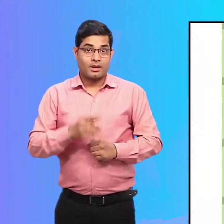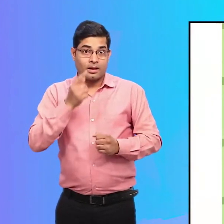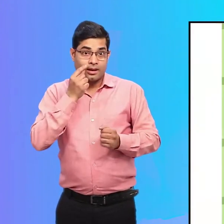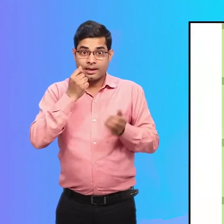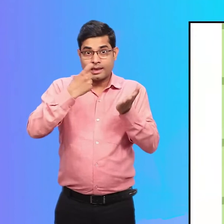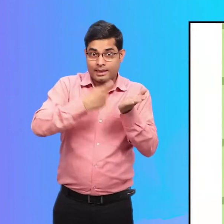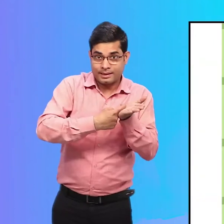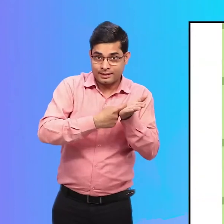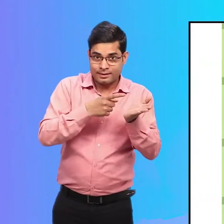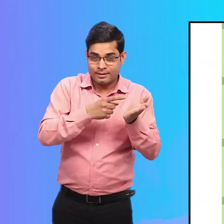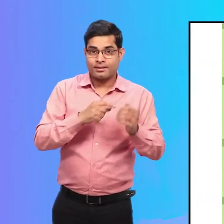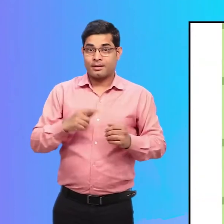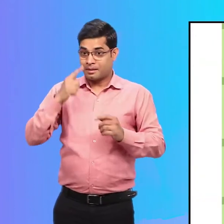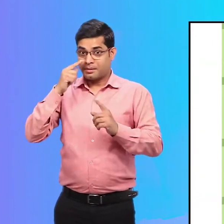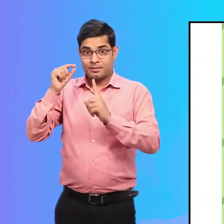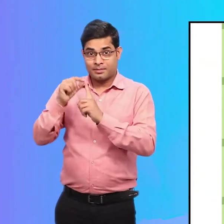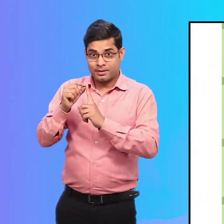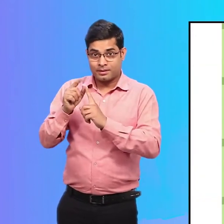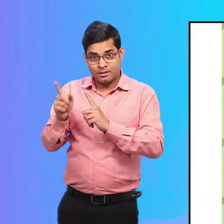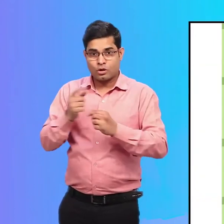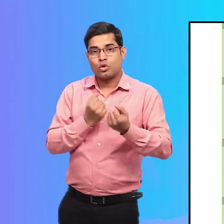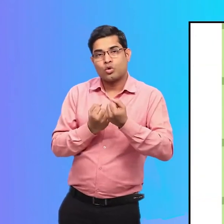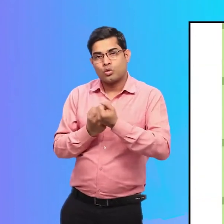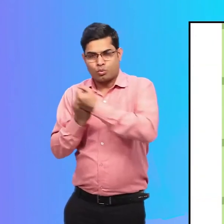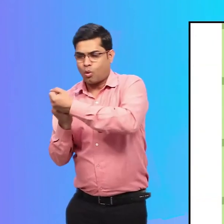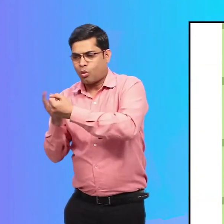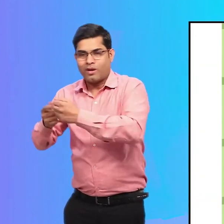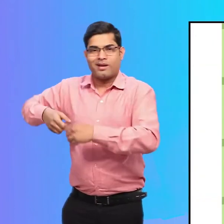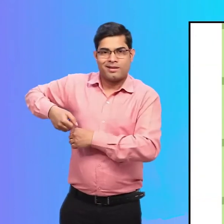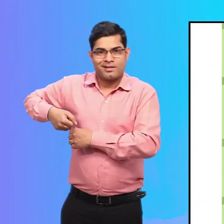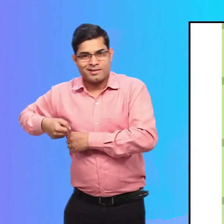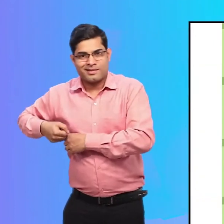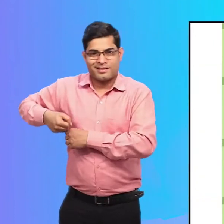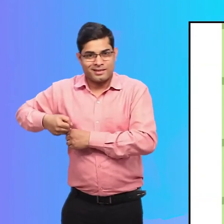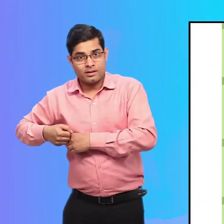Rohan, while supporting Priya to enter the hall, notices the ramp